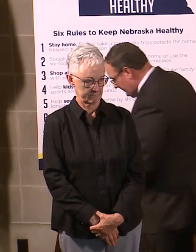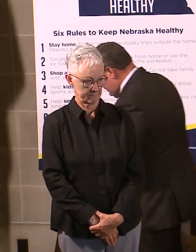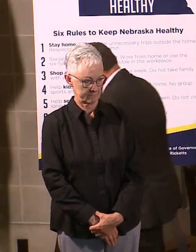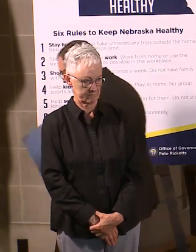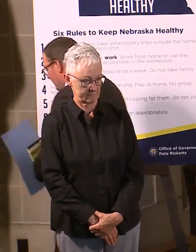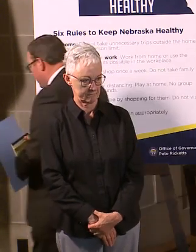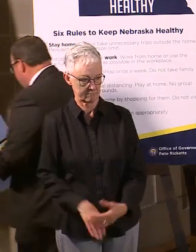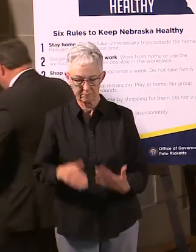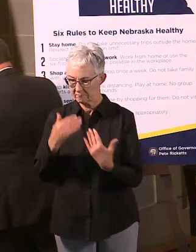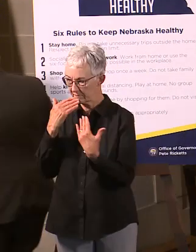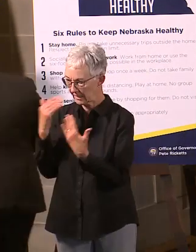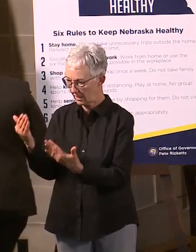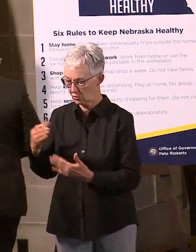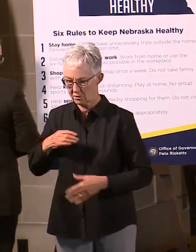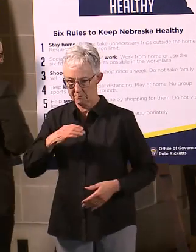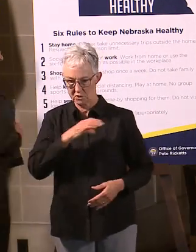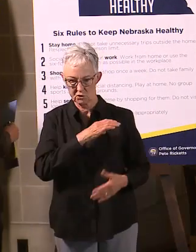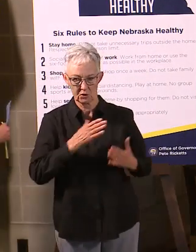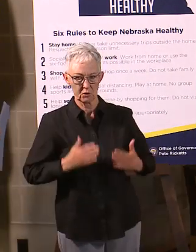Great. Thank you very much, Commissioner.